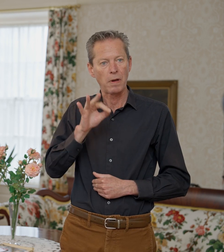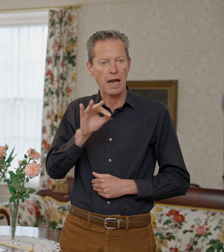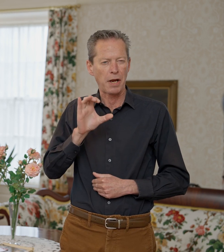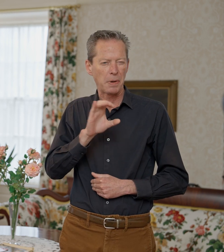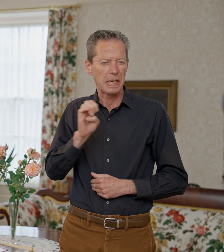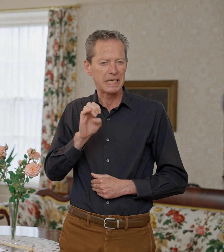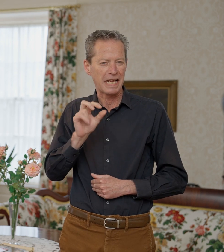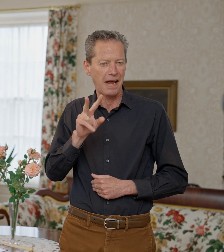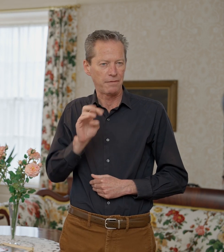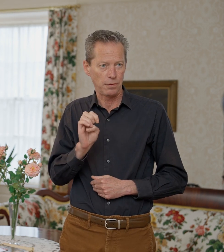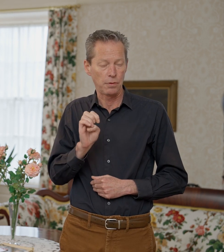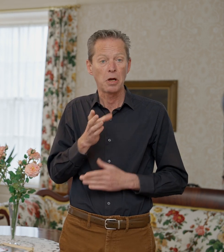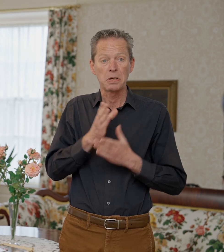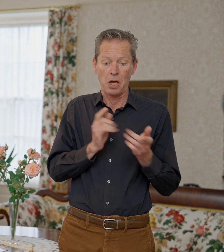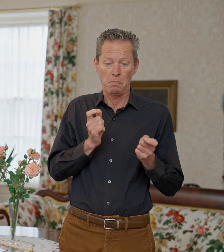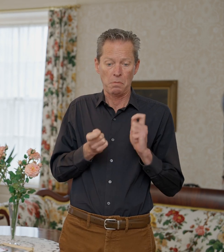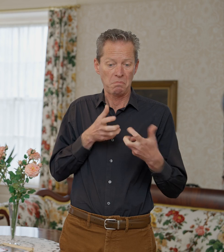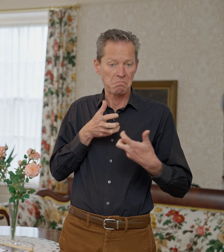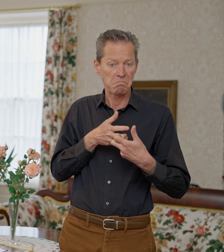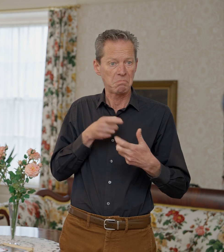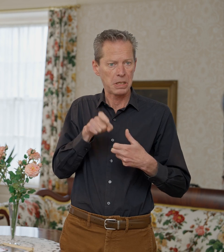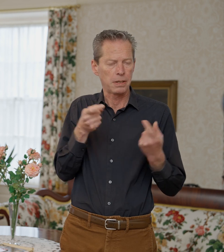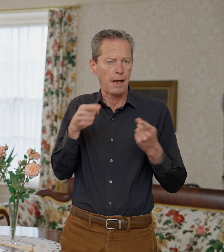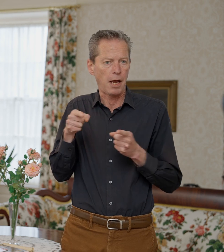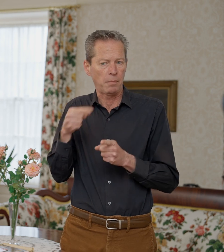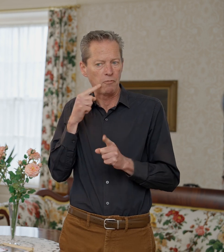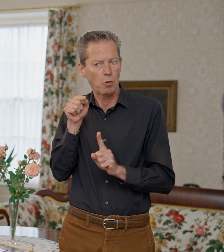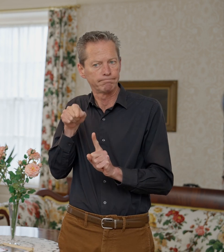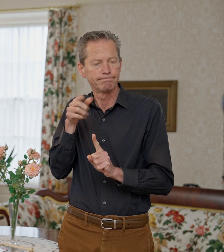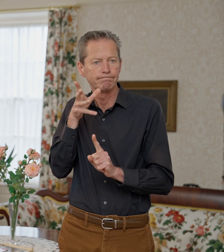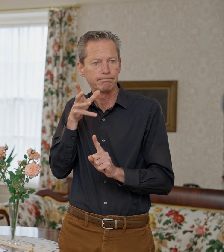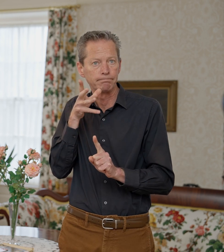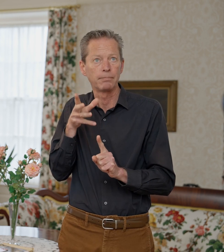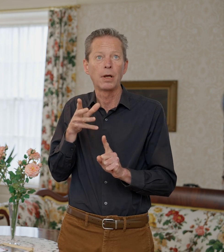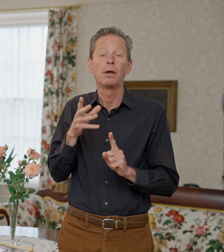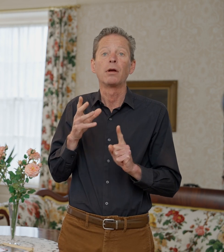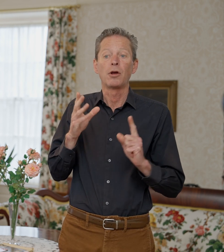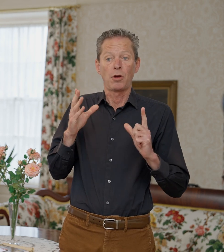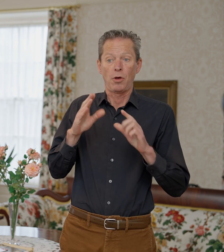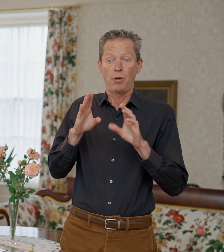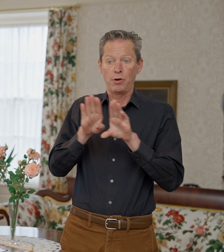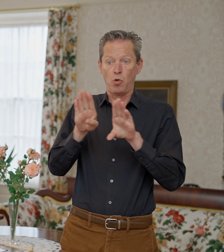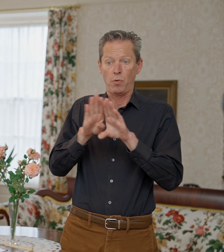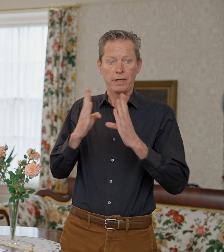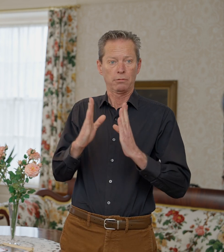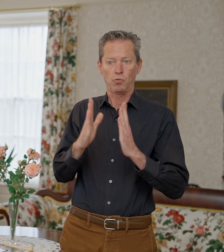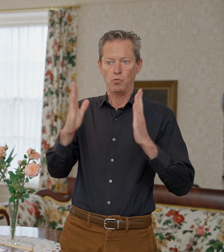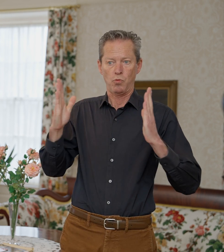and so some accommodations needed to be made for her. The doorways are a lot wider than they would have been in a typical home.